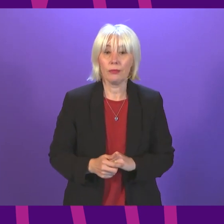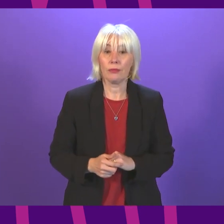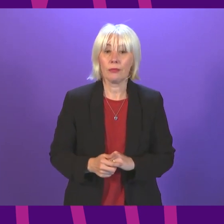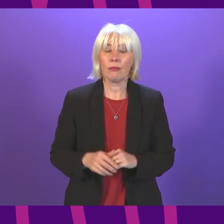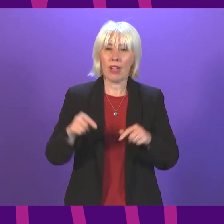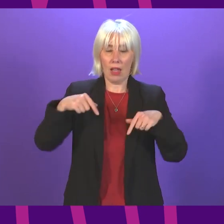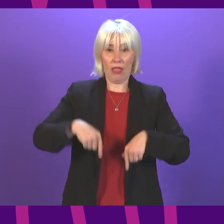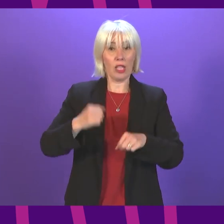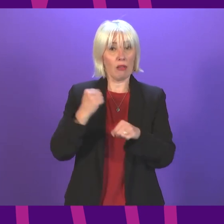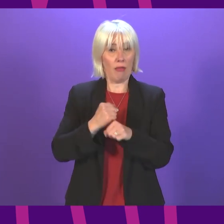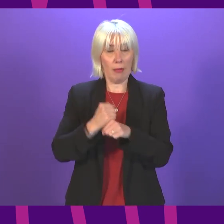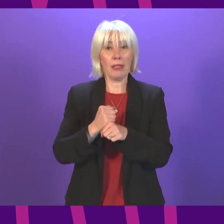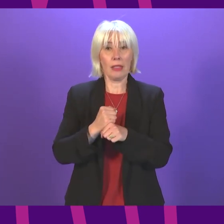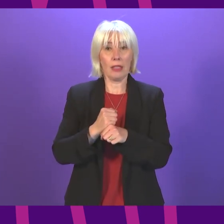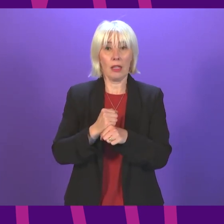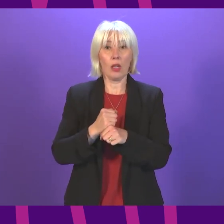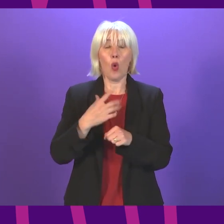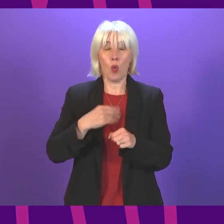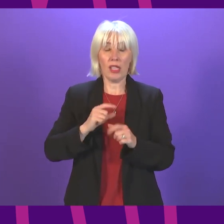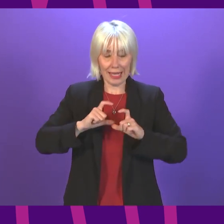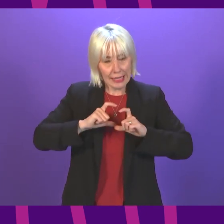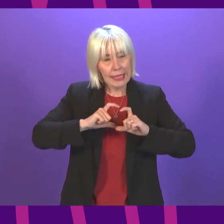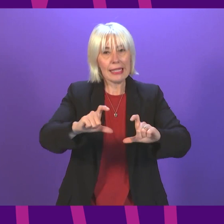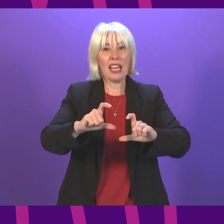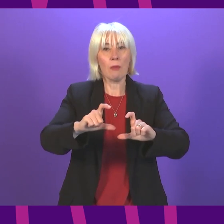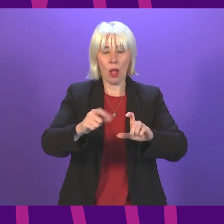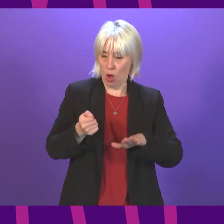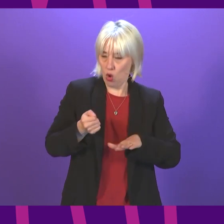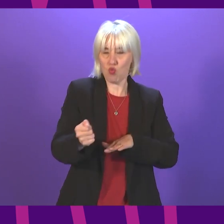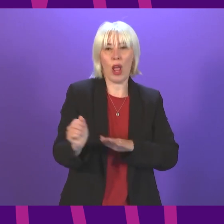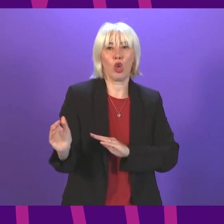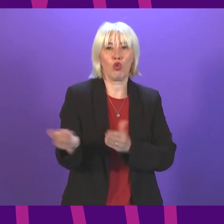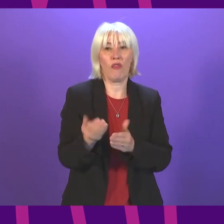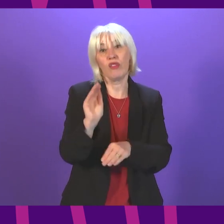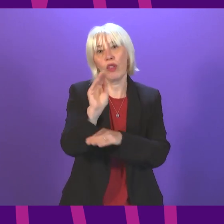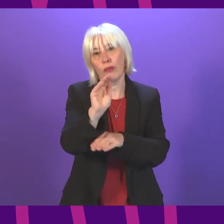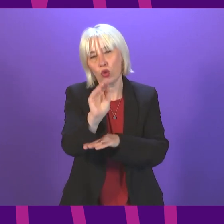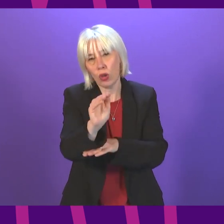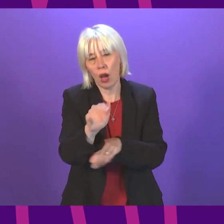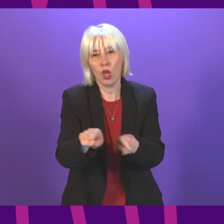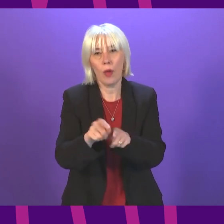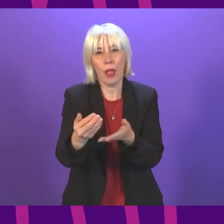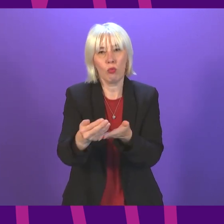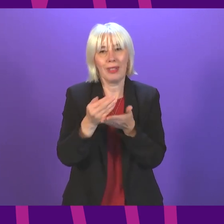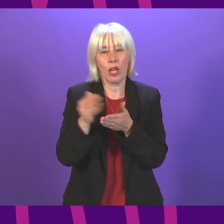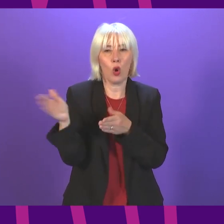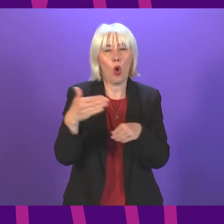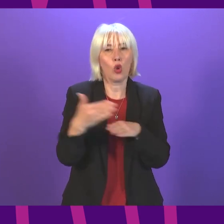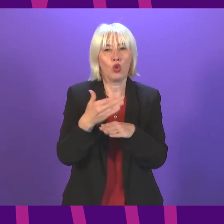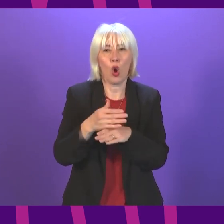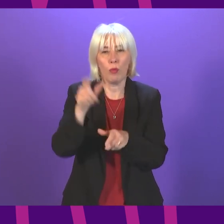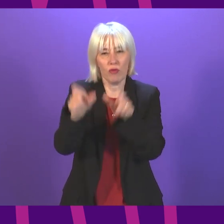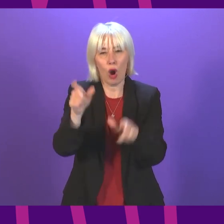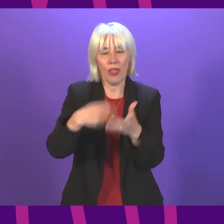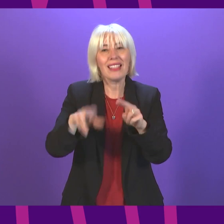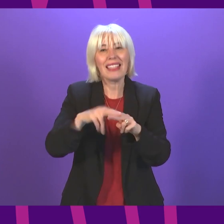whose side Government on the side of delivering a sustainable rail service for the future and protecting the jobs of the employees.